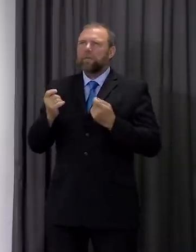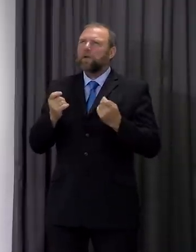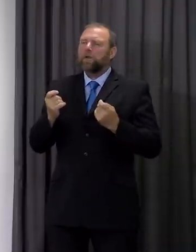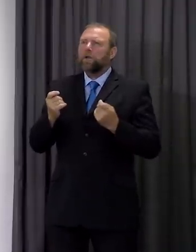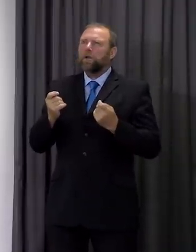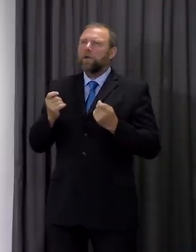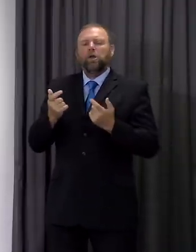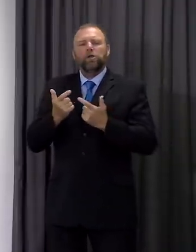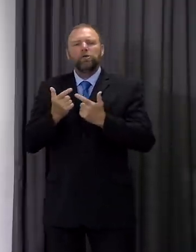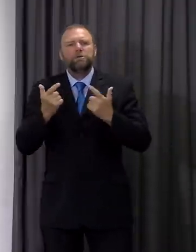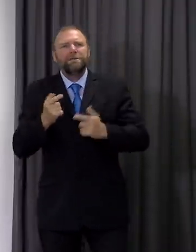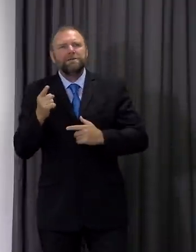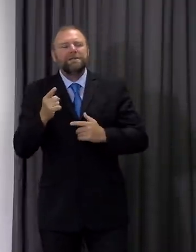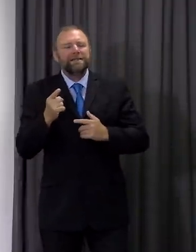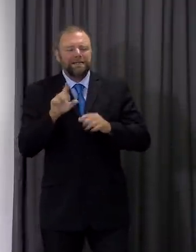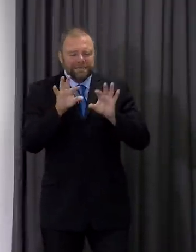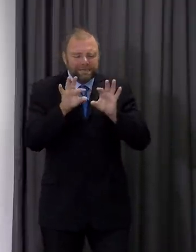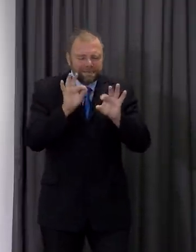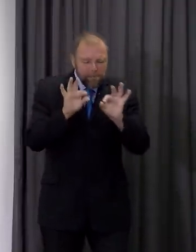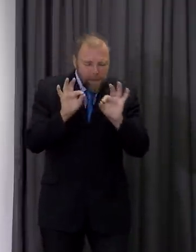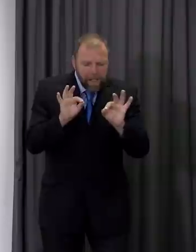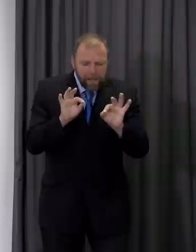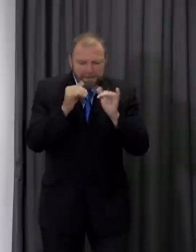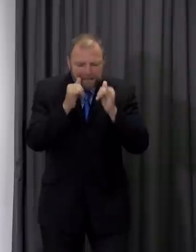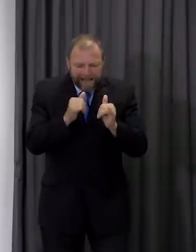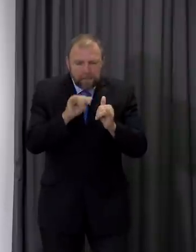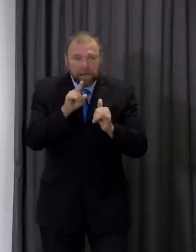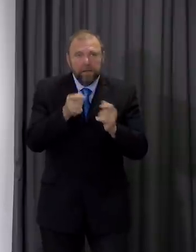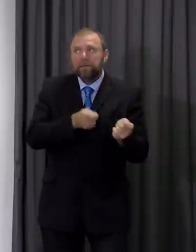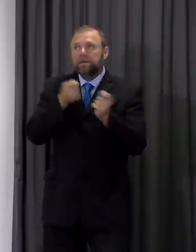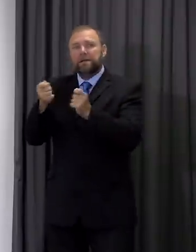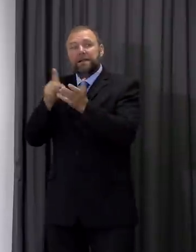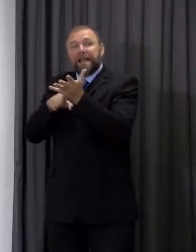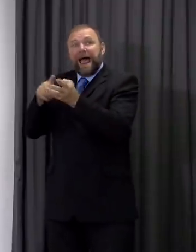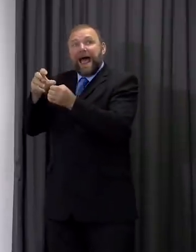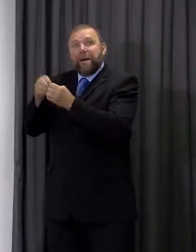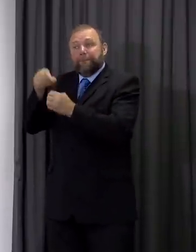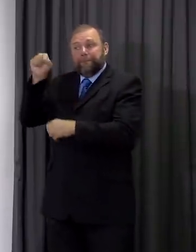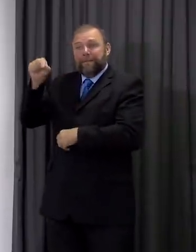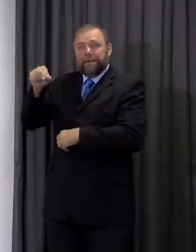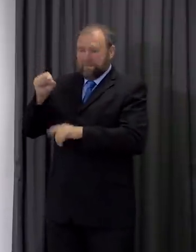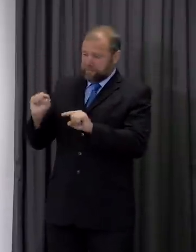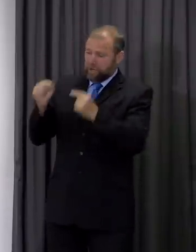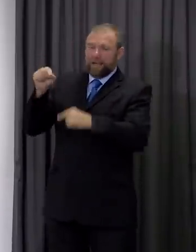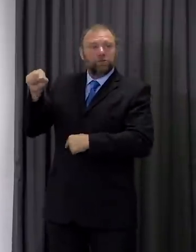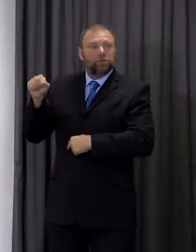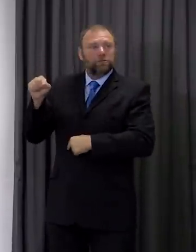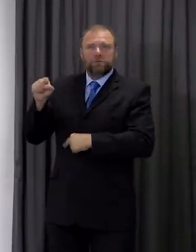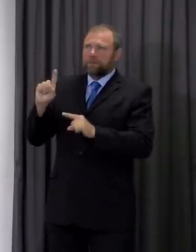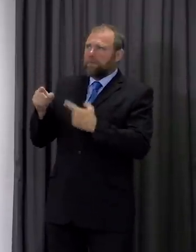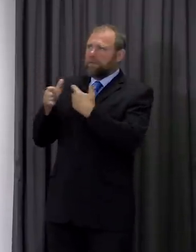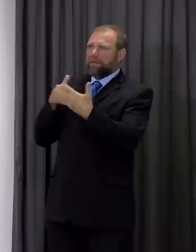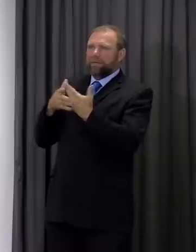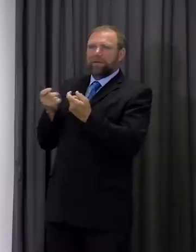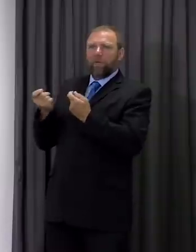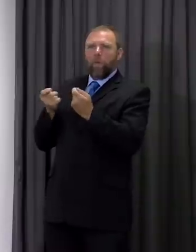but getting those samples taken and getting the results done within the labs. That's where the challenge is. Now, this is always